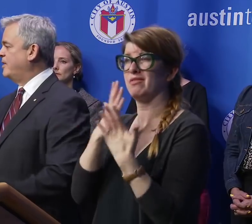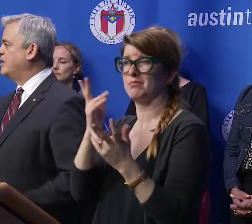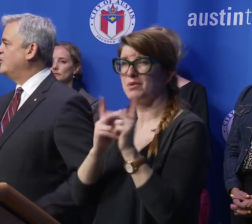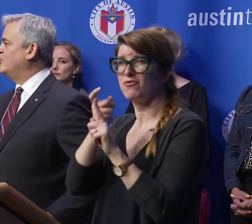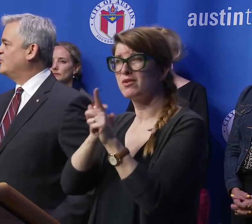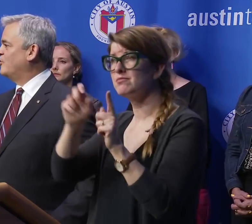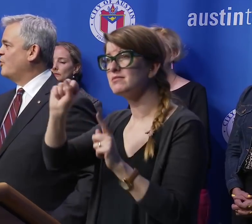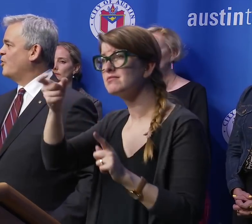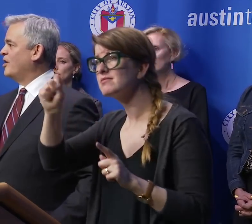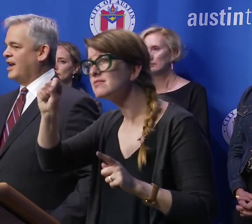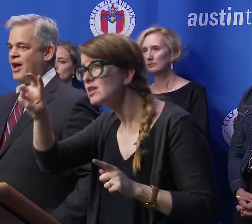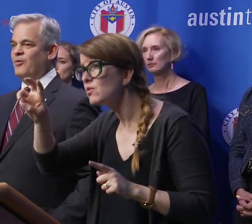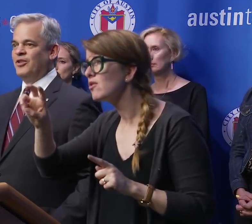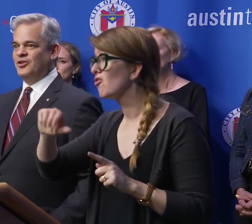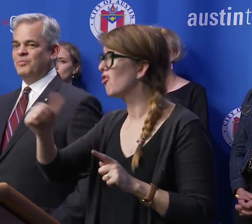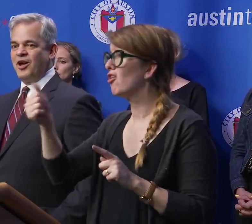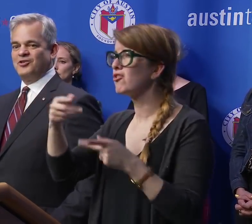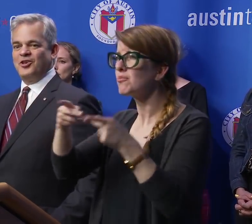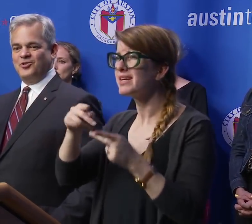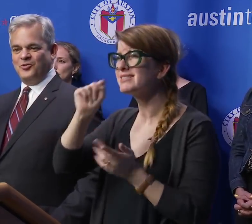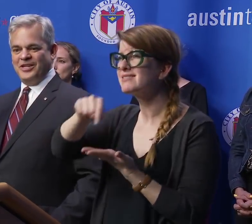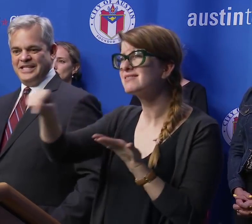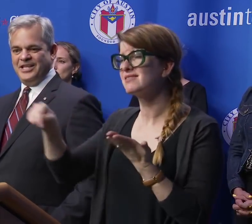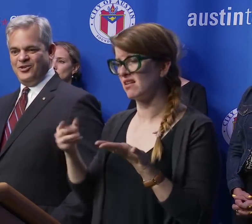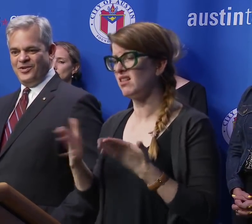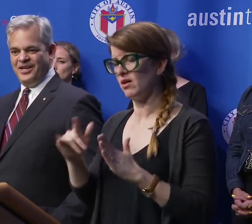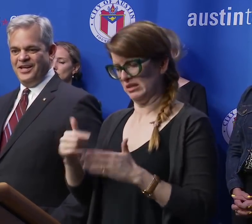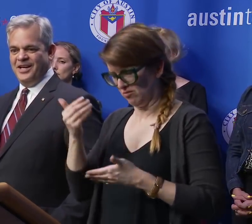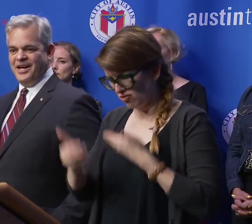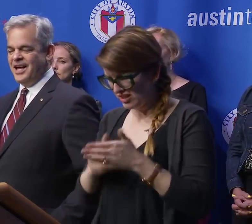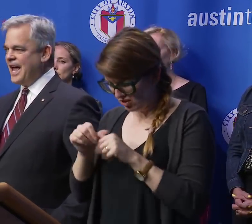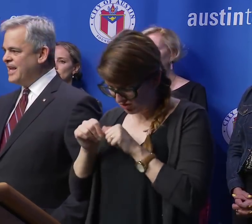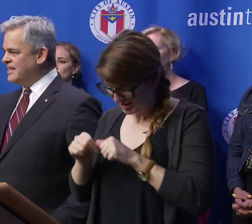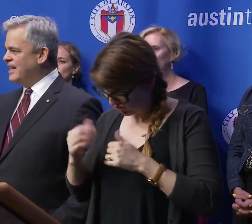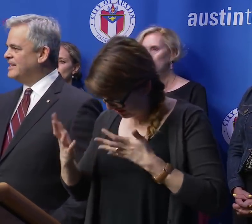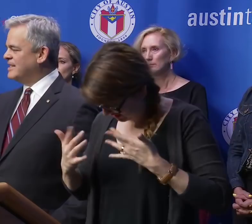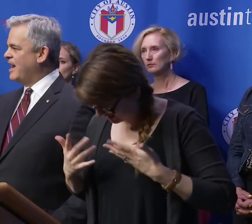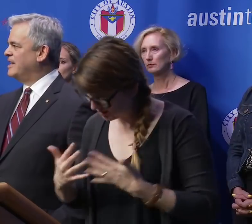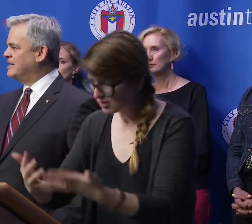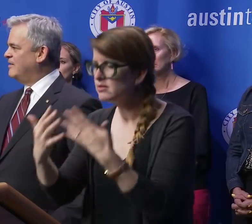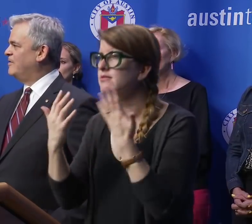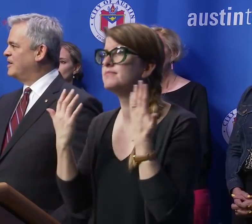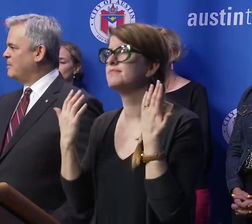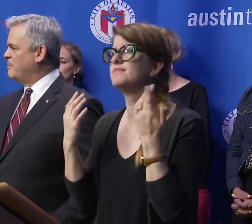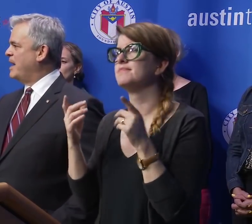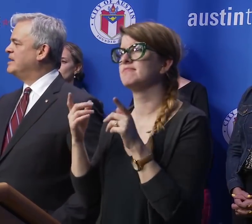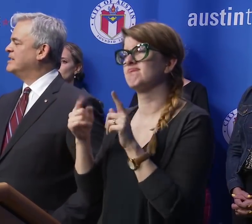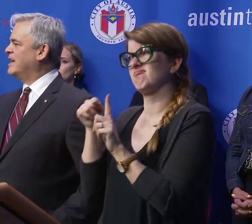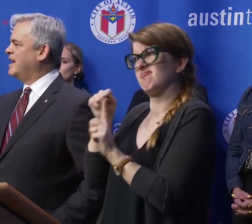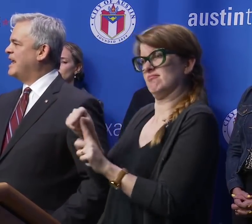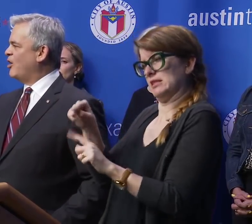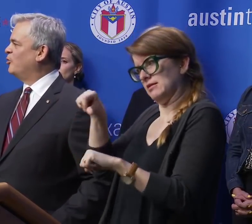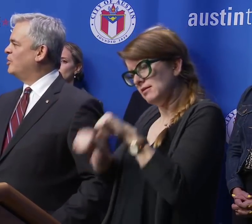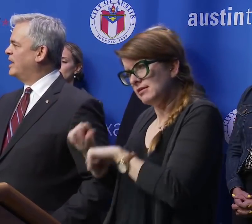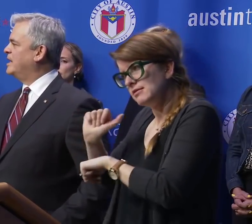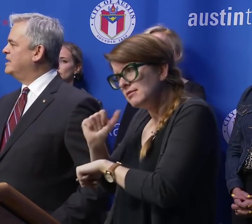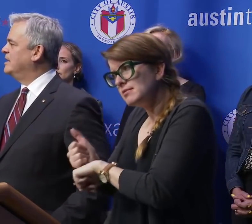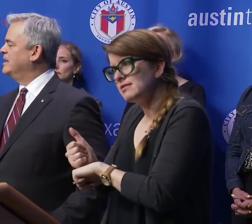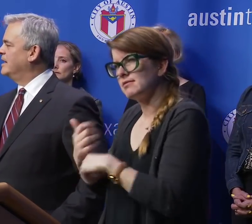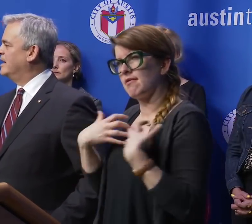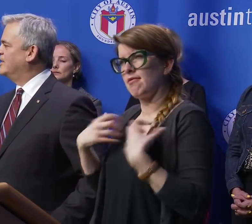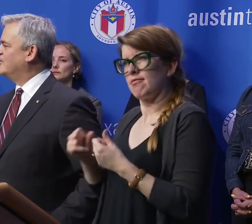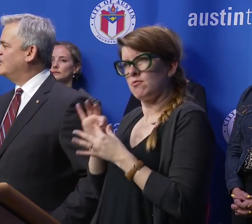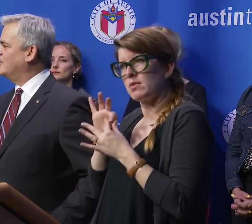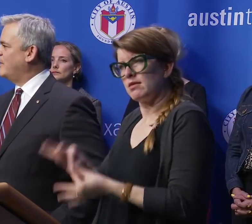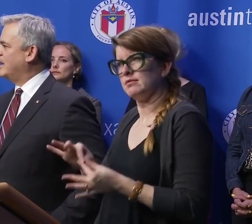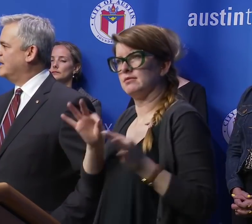other venues for allowing this process to continue as a scientific-based and health-related